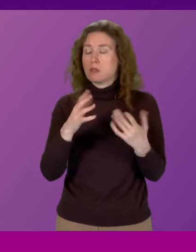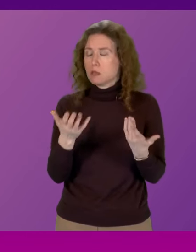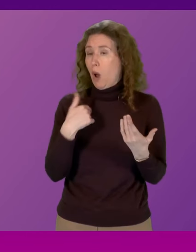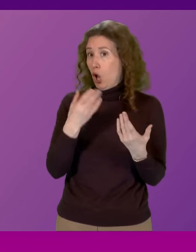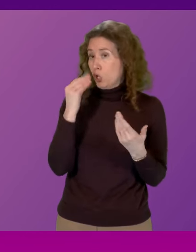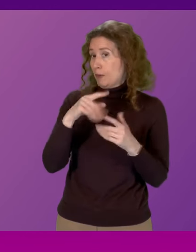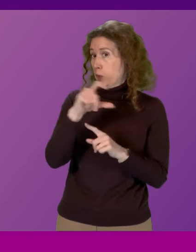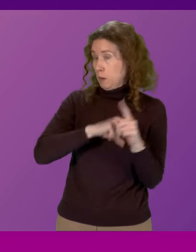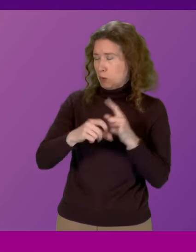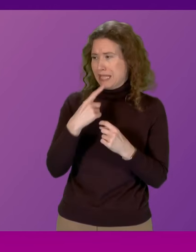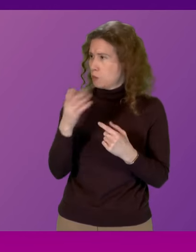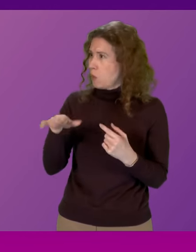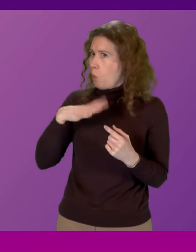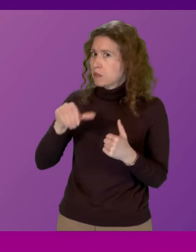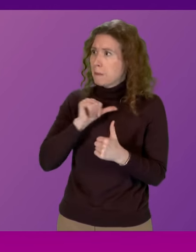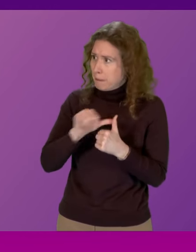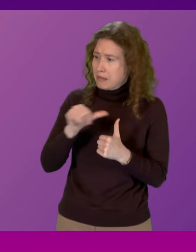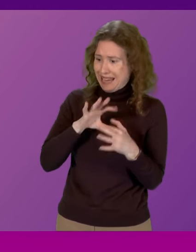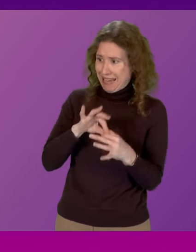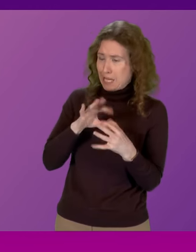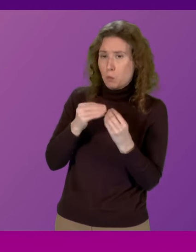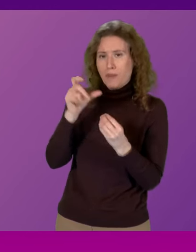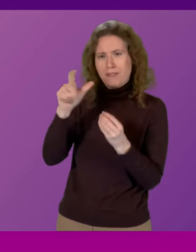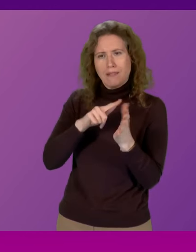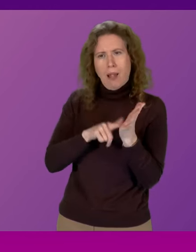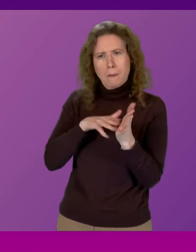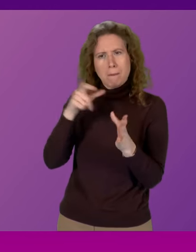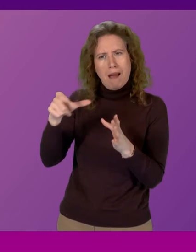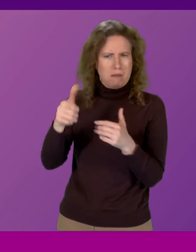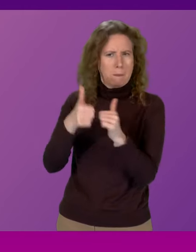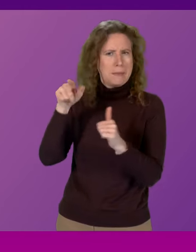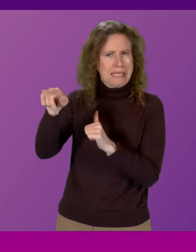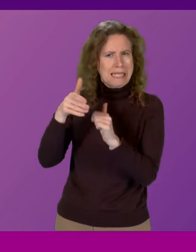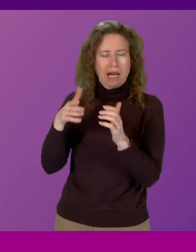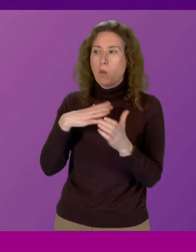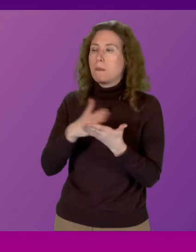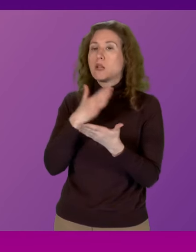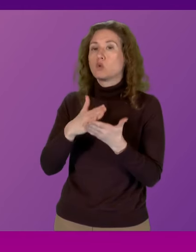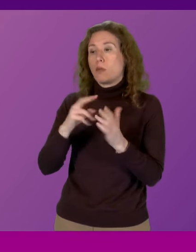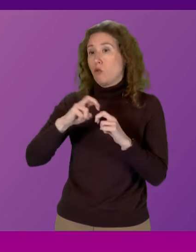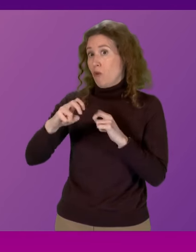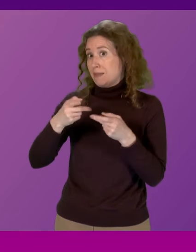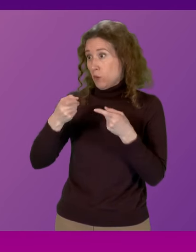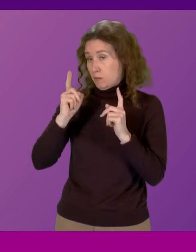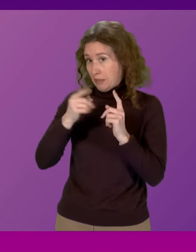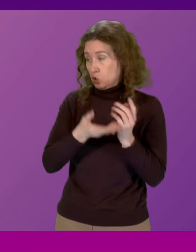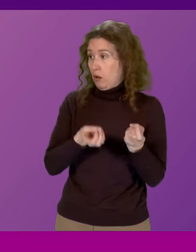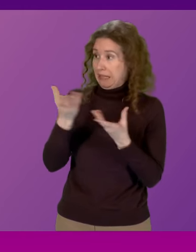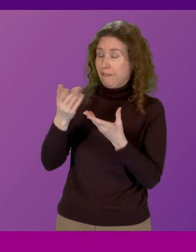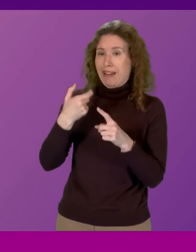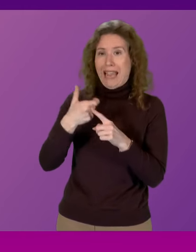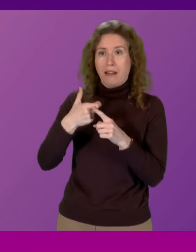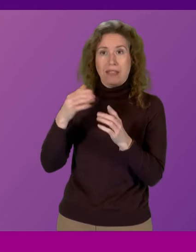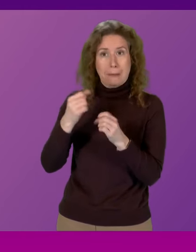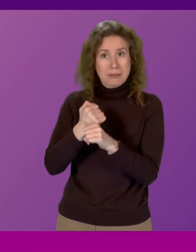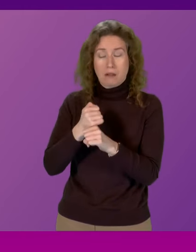that they wanted a better level of engagement with CalMAC and I'm sure that Transport Minister provides Kenneth Gibson with some of the updates on how that